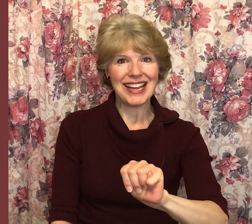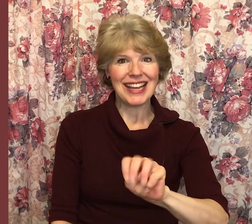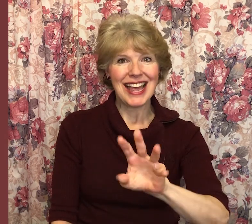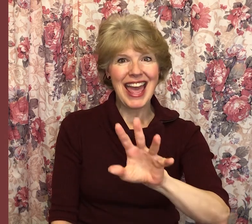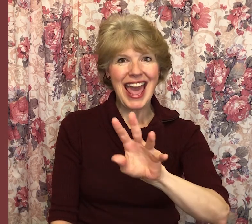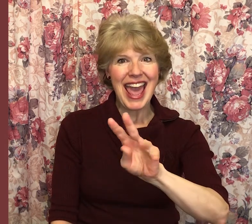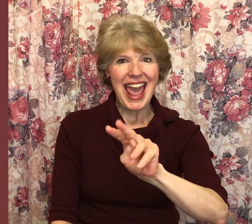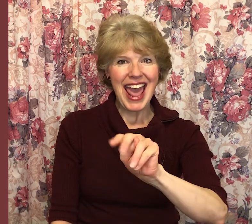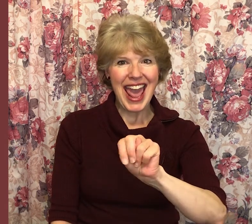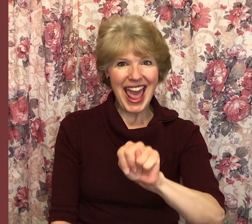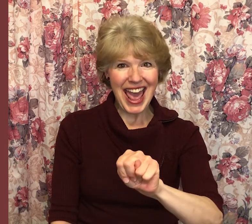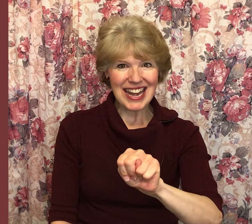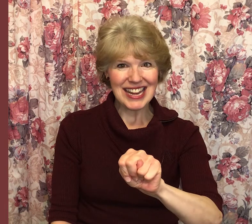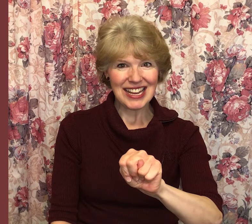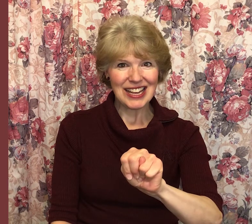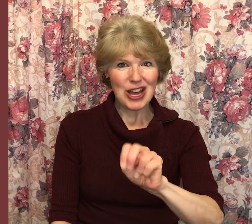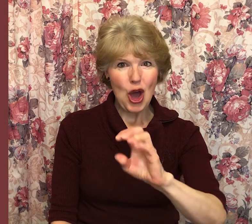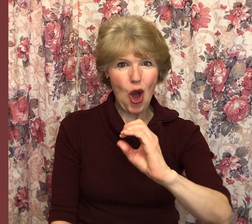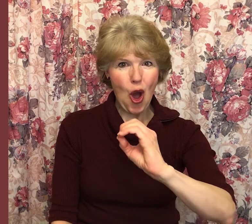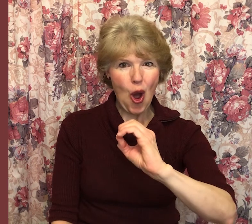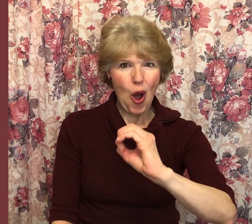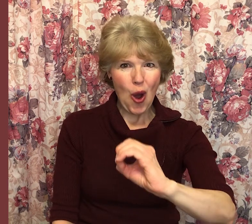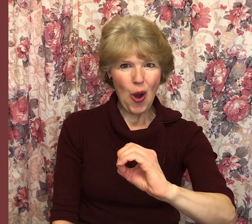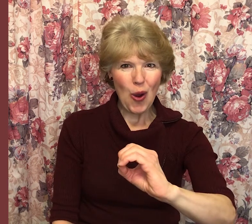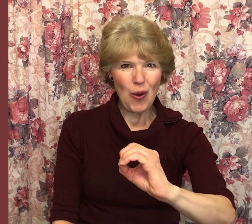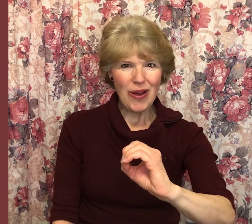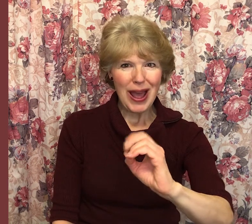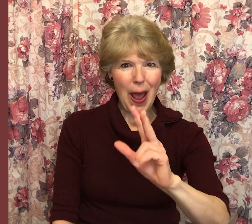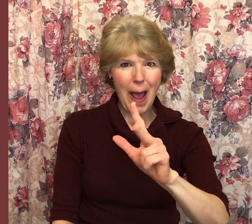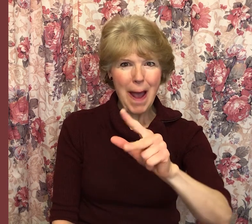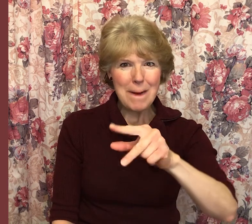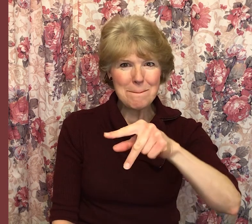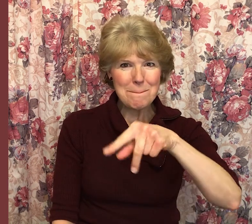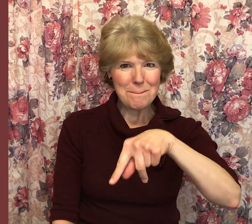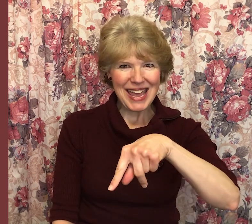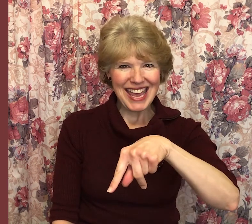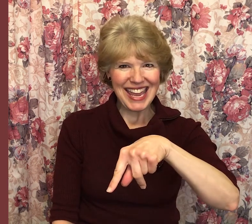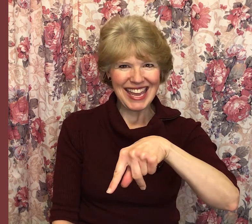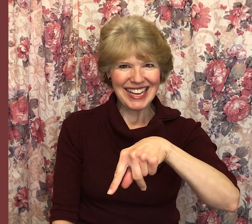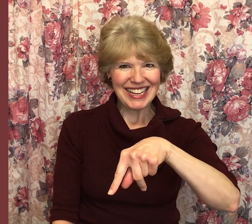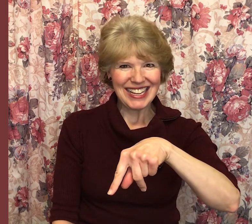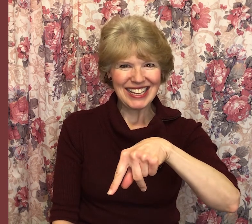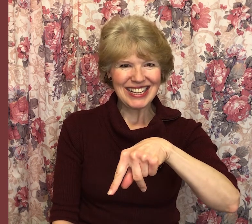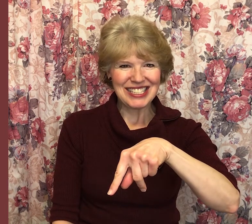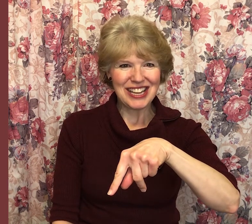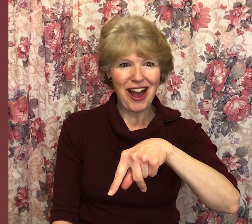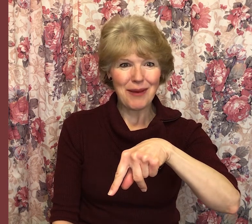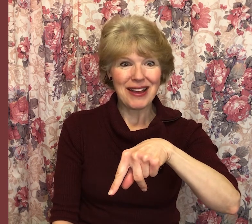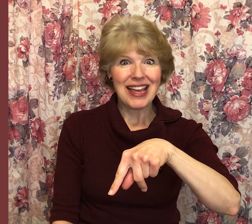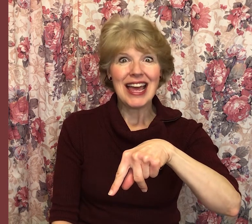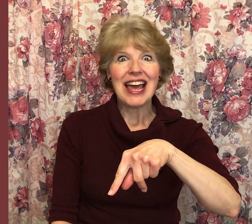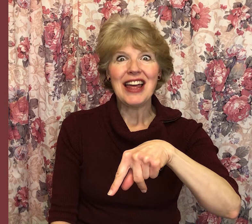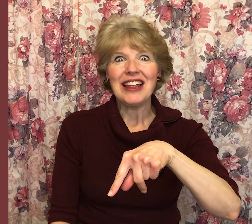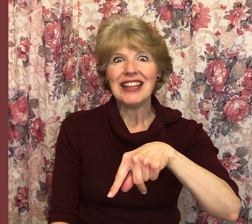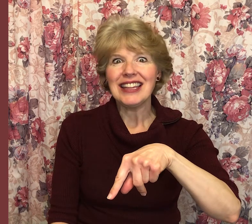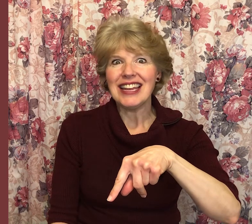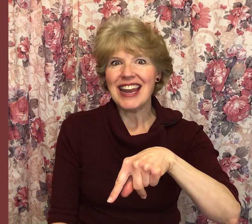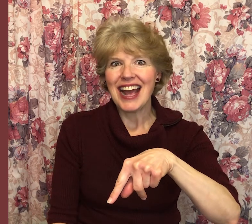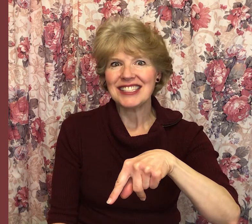N, O, P. Good job. The next